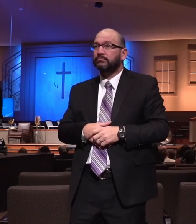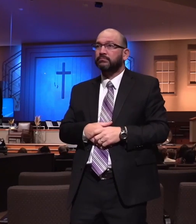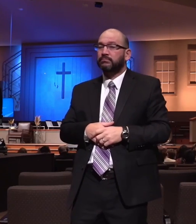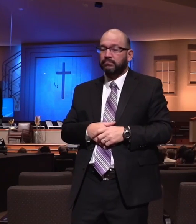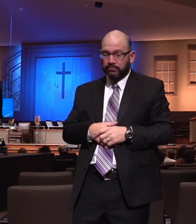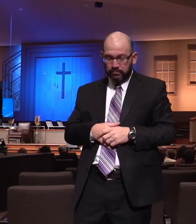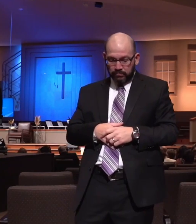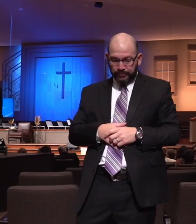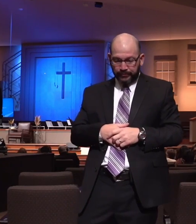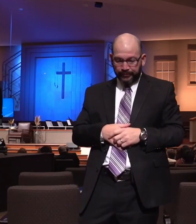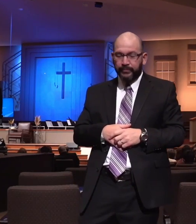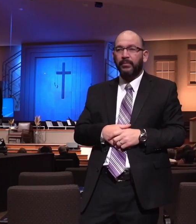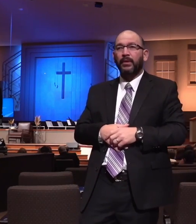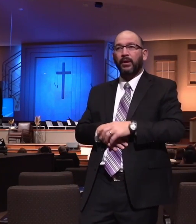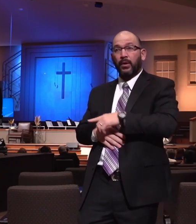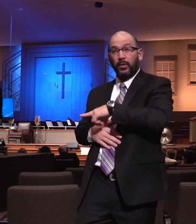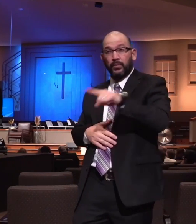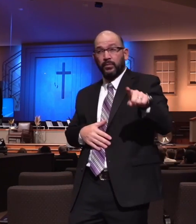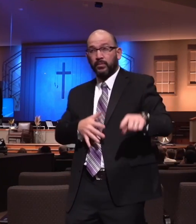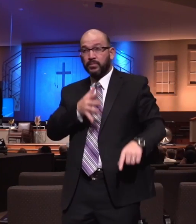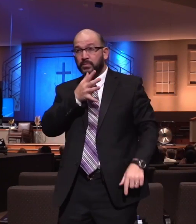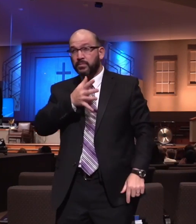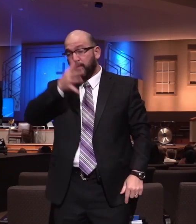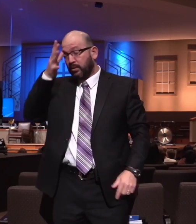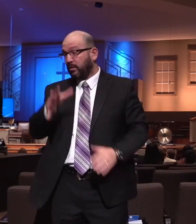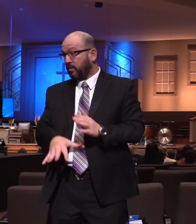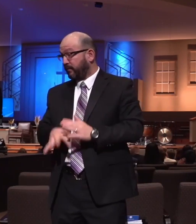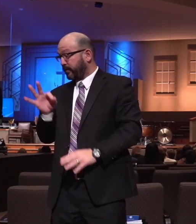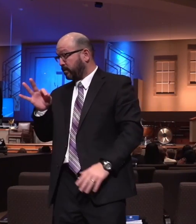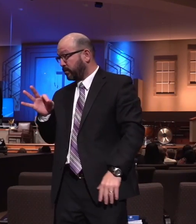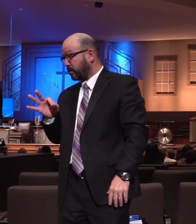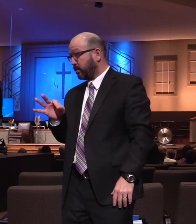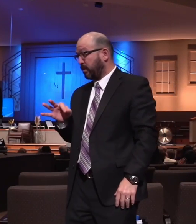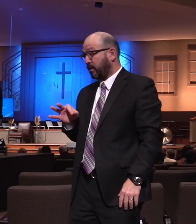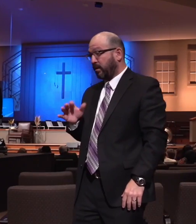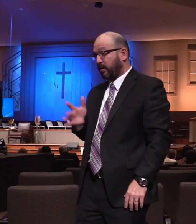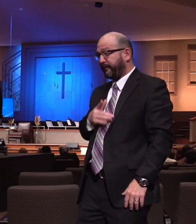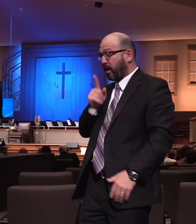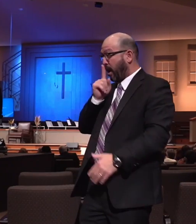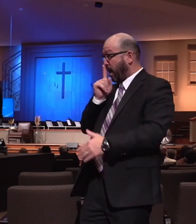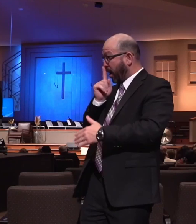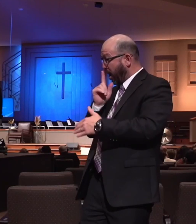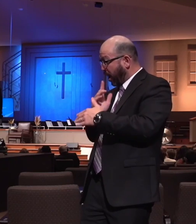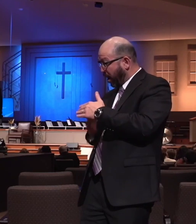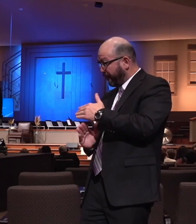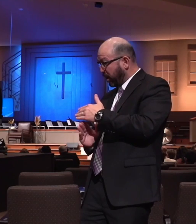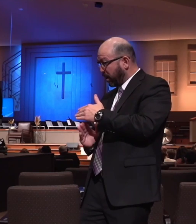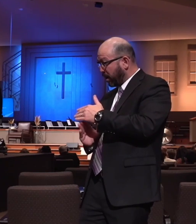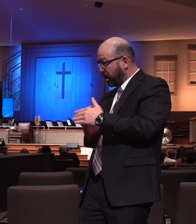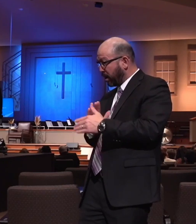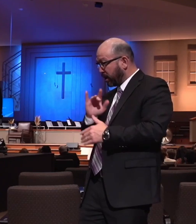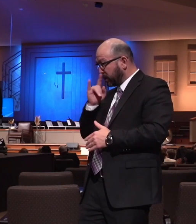How many of you parents have found out it's almost humbling how our children copy us?